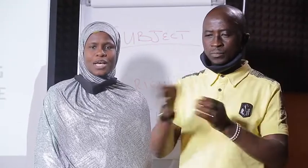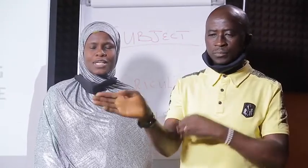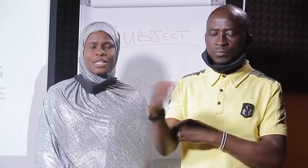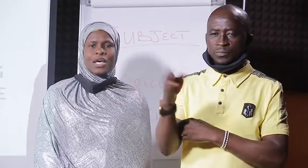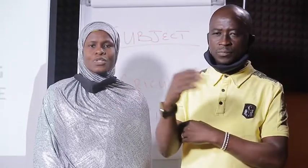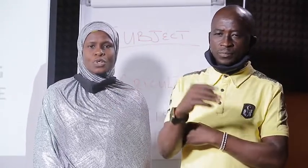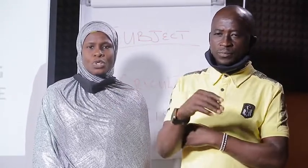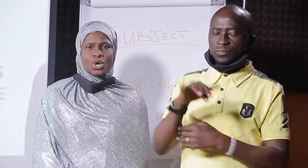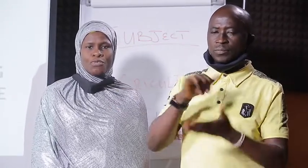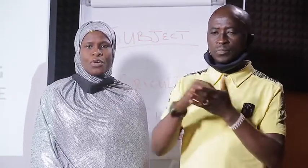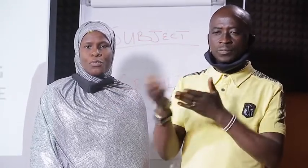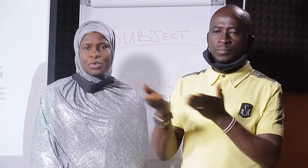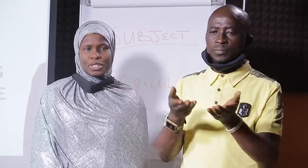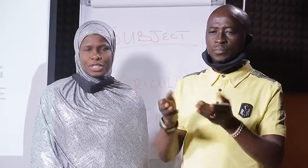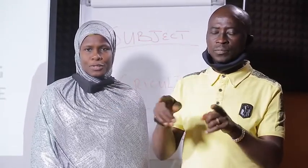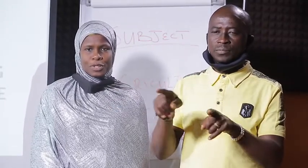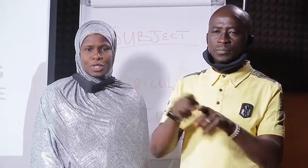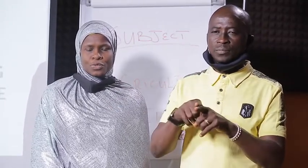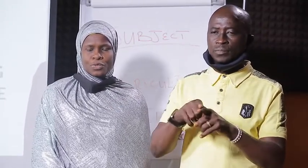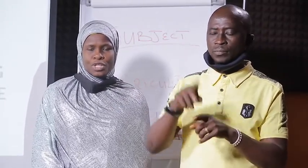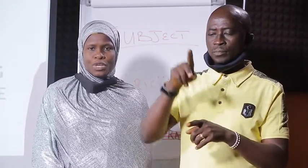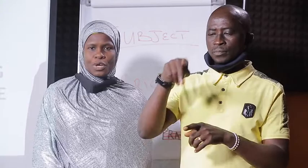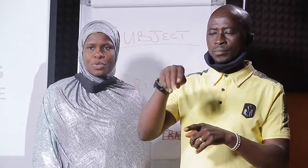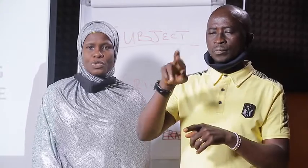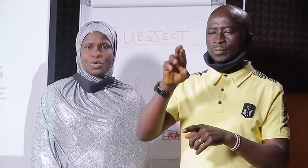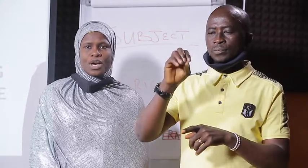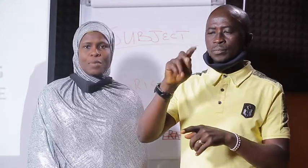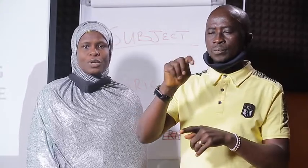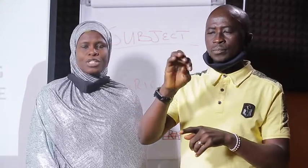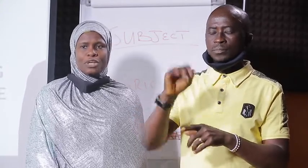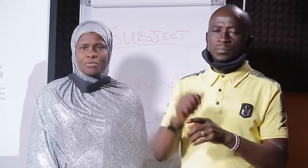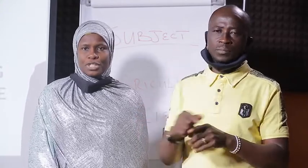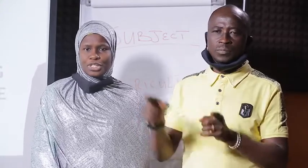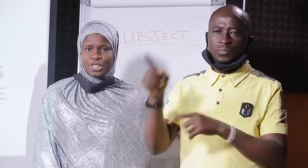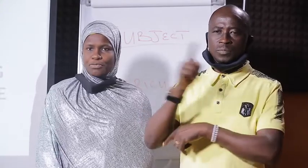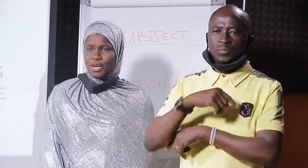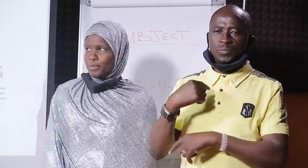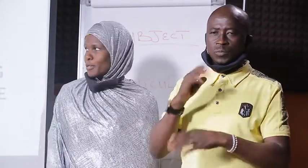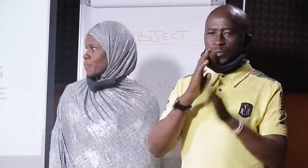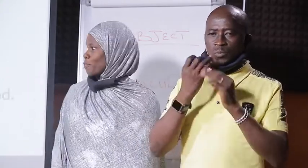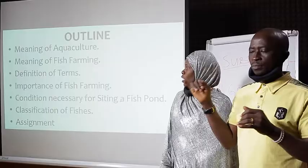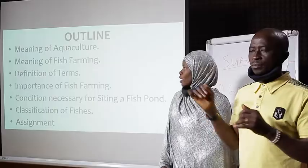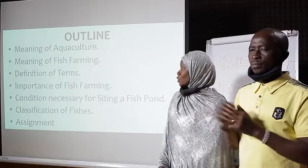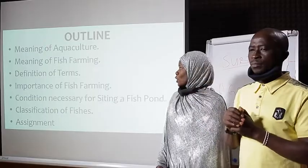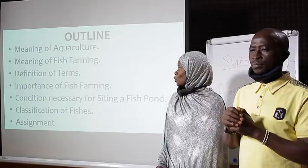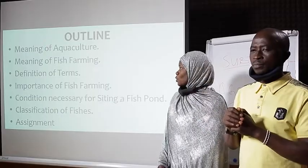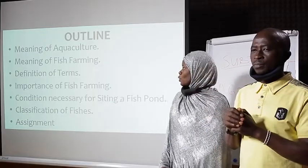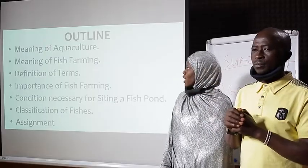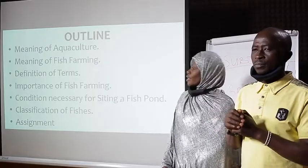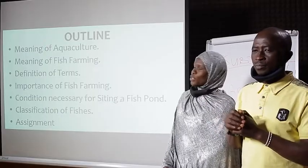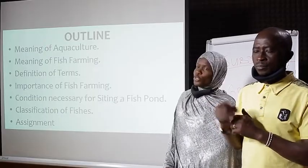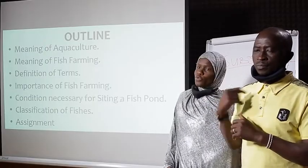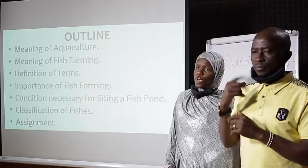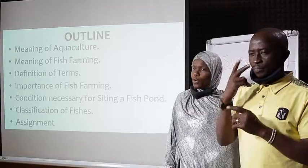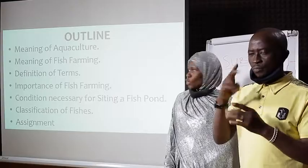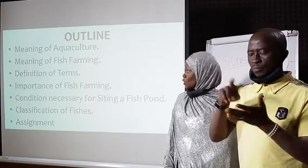which serves as a source of protein. So today we are going to talk about fish farming. We are going to